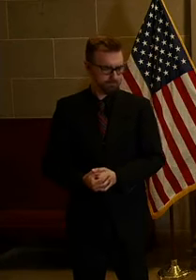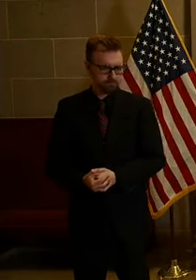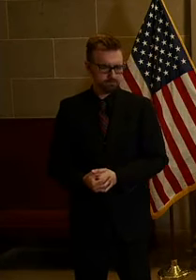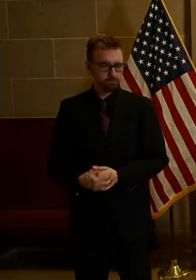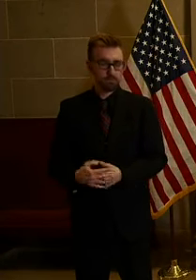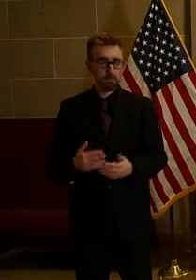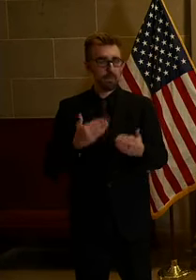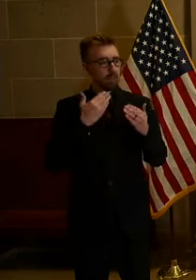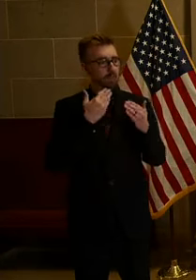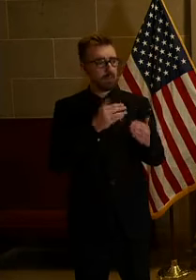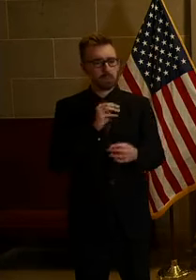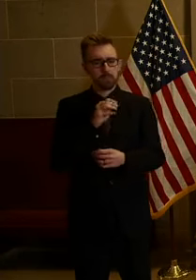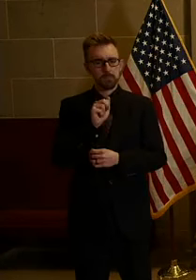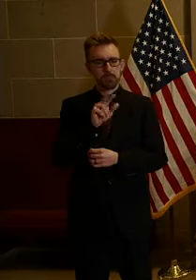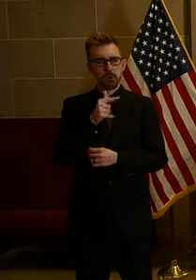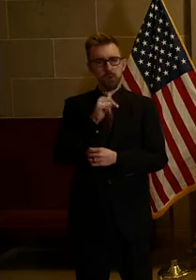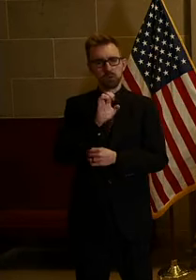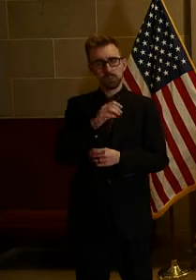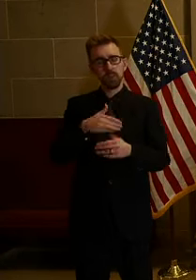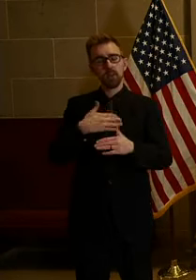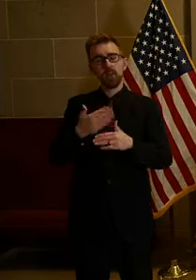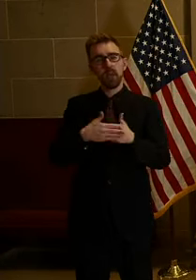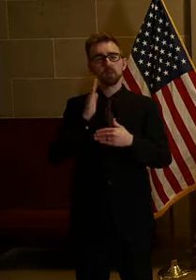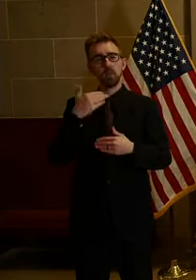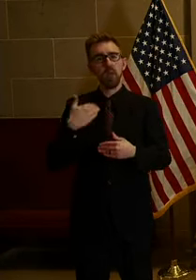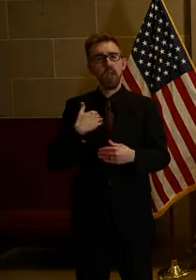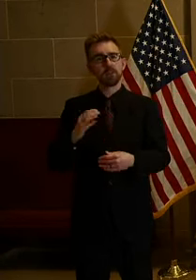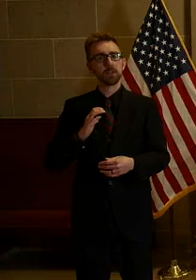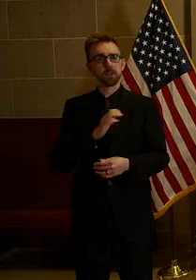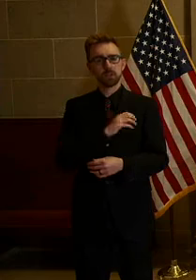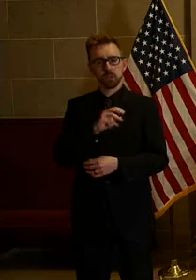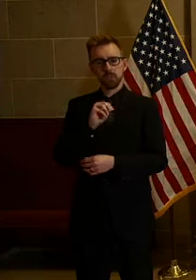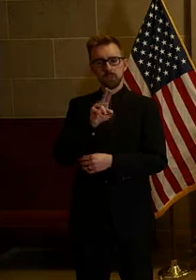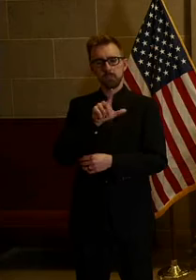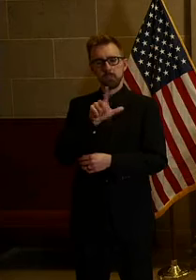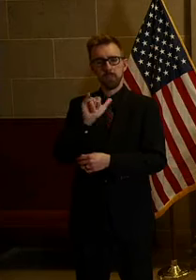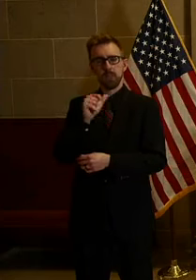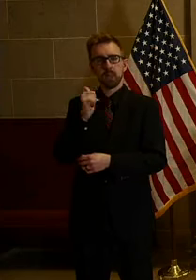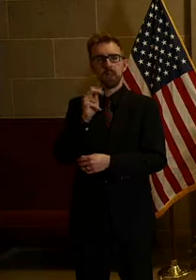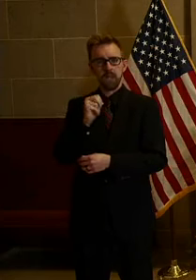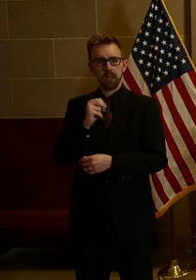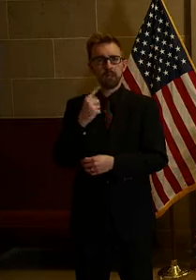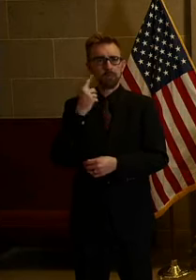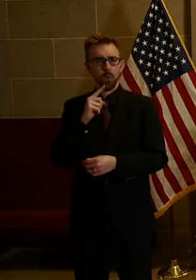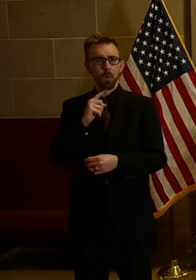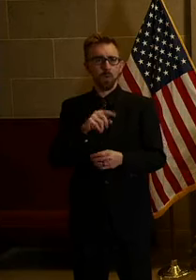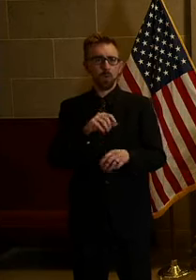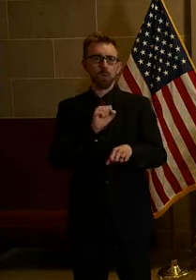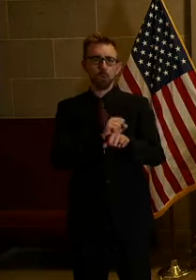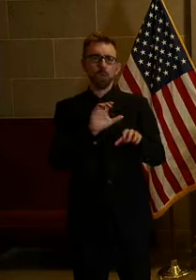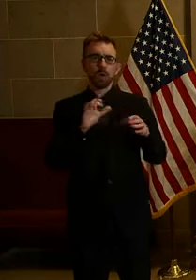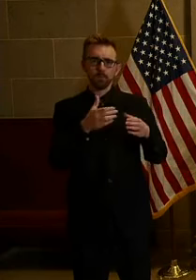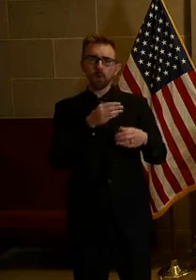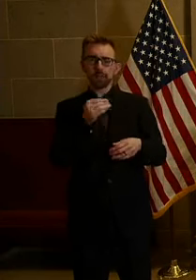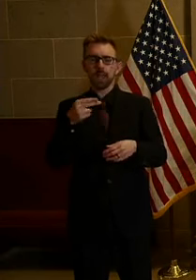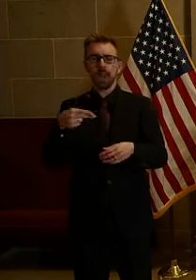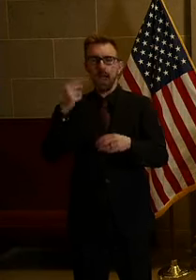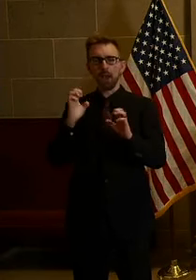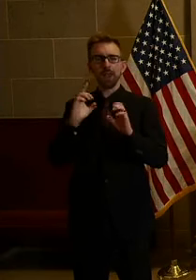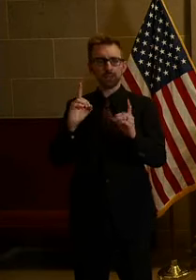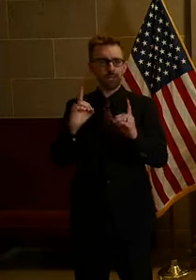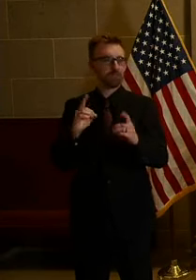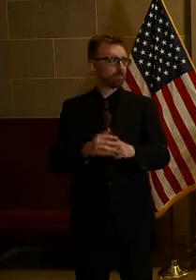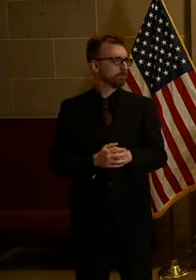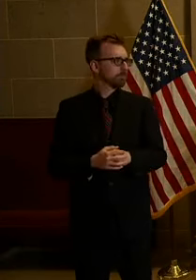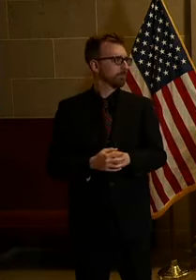Thank you, Margie. Next up, I will have the Commissioner Mulligan for Higher Education and Workforce Development, which are going to be two key areas,